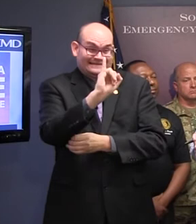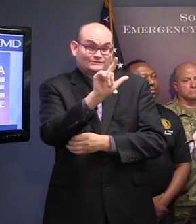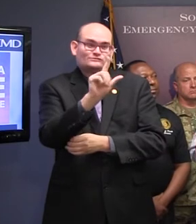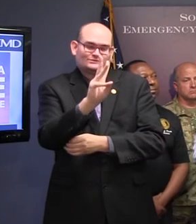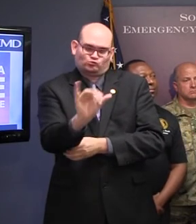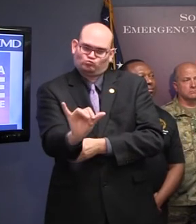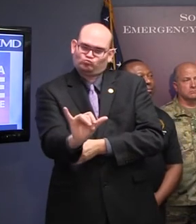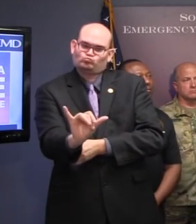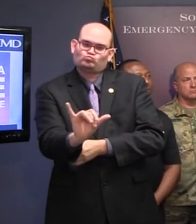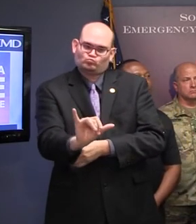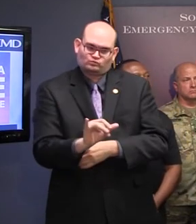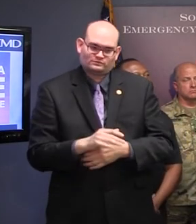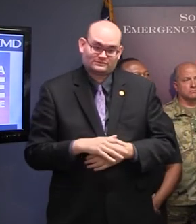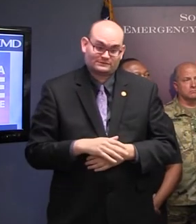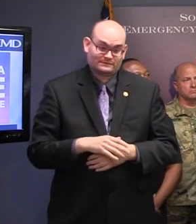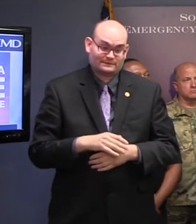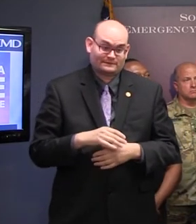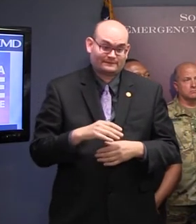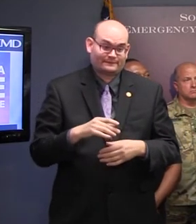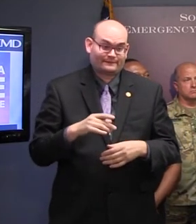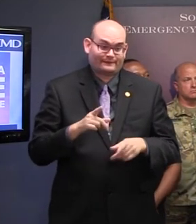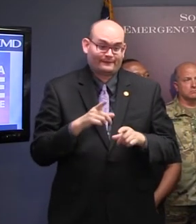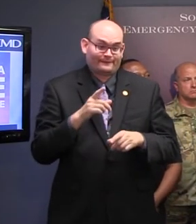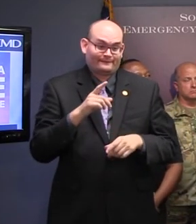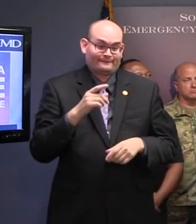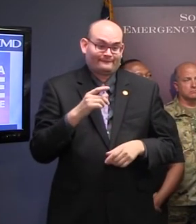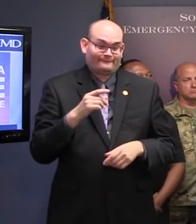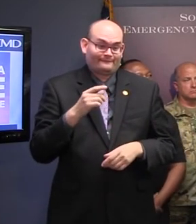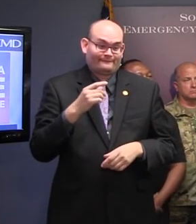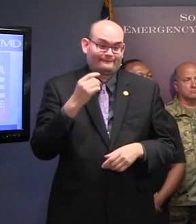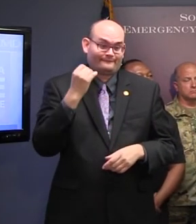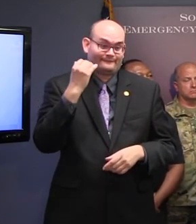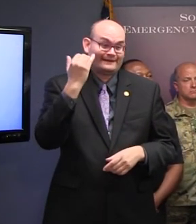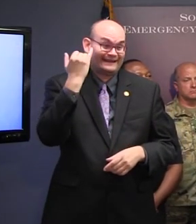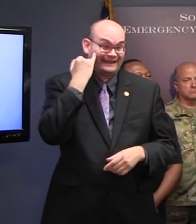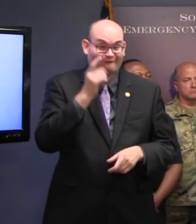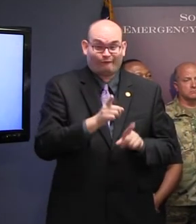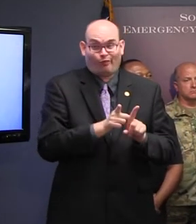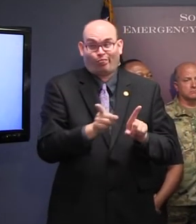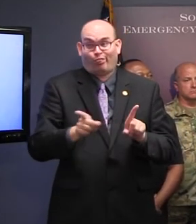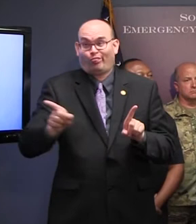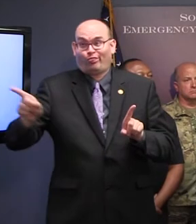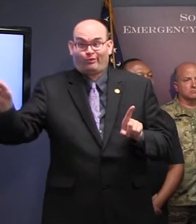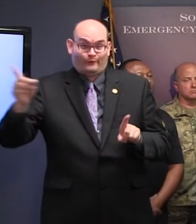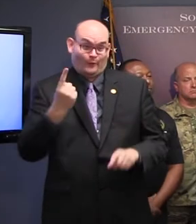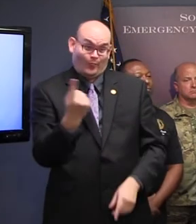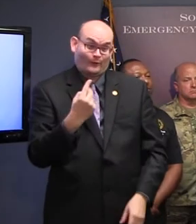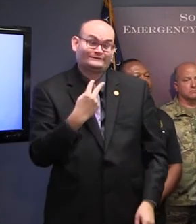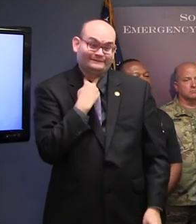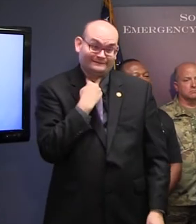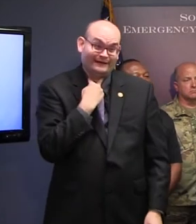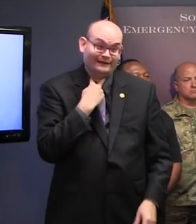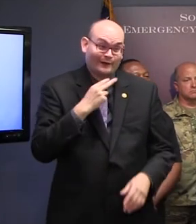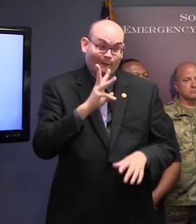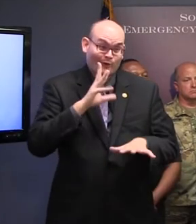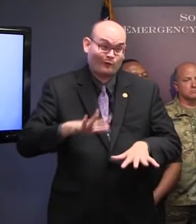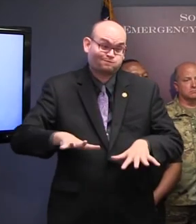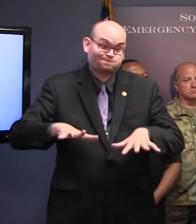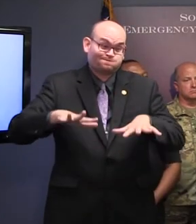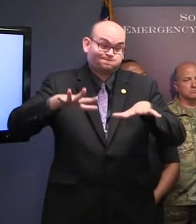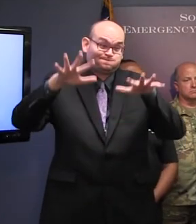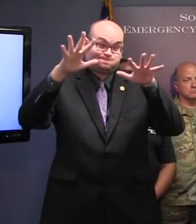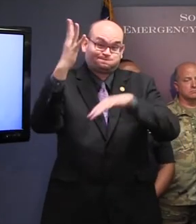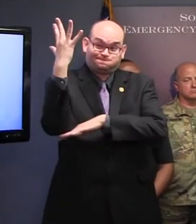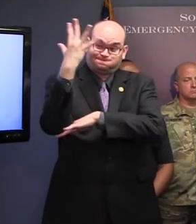off on some other road somewhere, you might be out there by yourself and stuck with a tree or high water or something else, and you might not be able to get